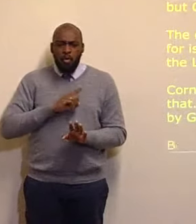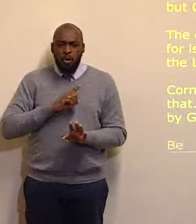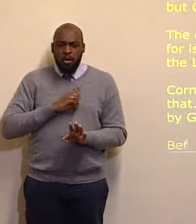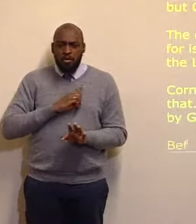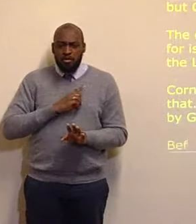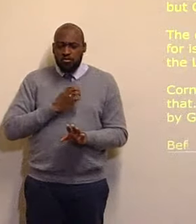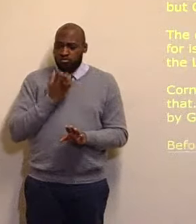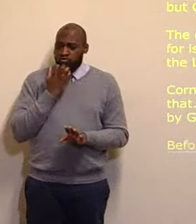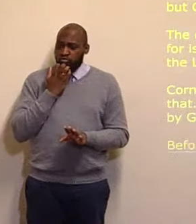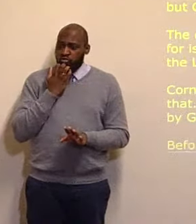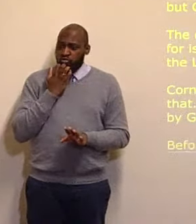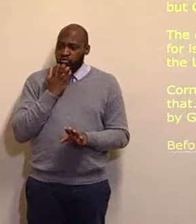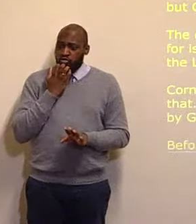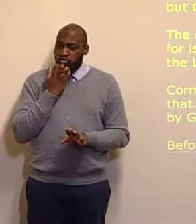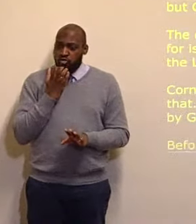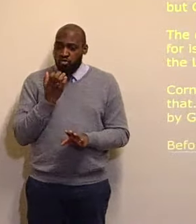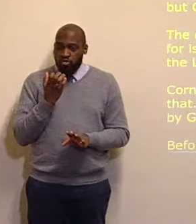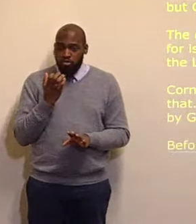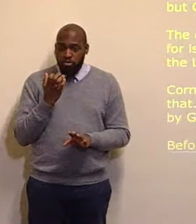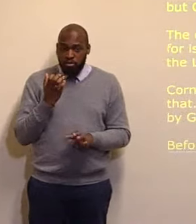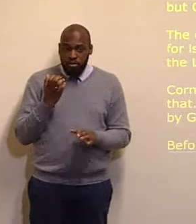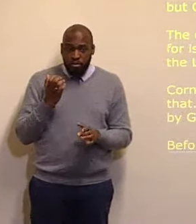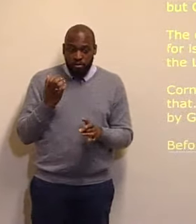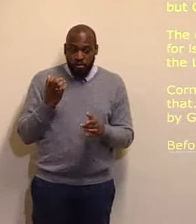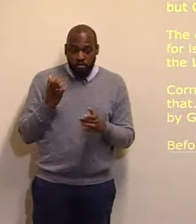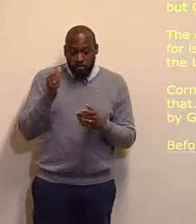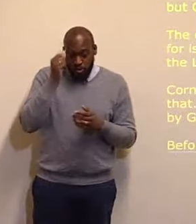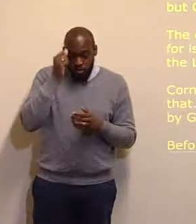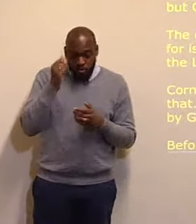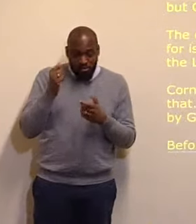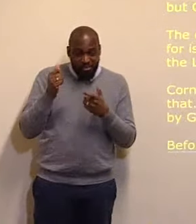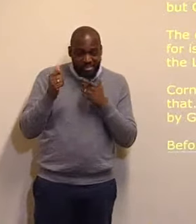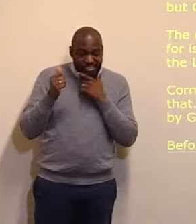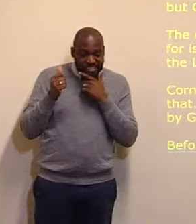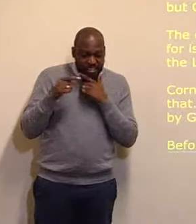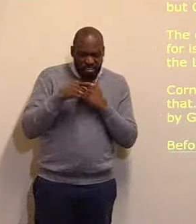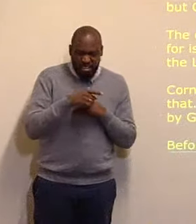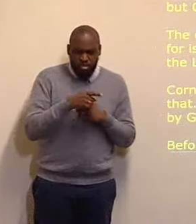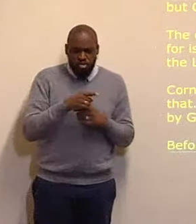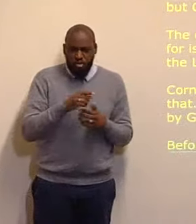Gentiles, were dogs, and clean, not to relate to.